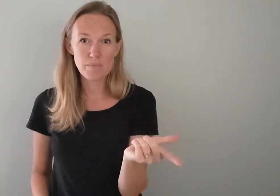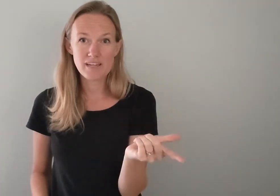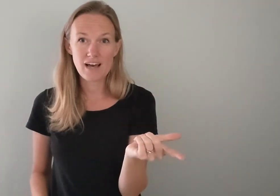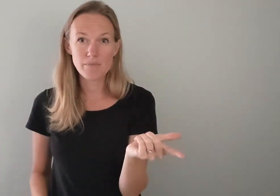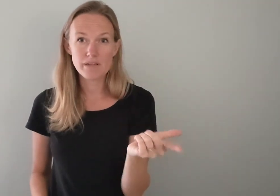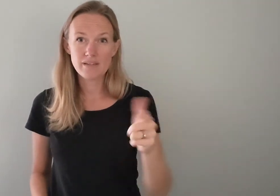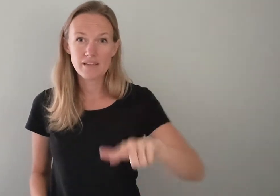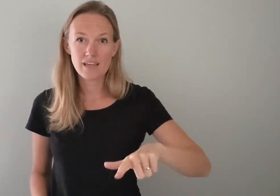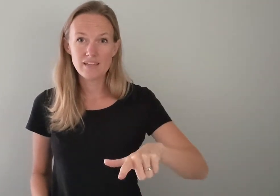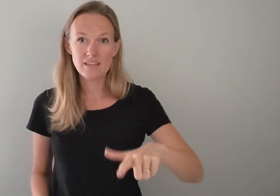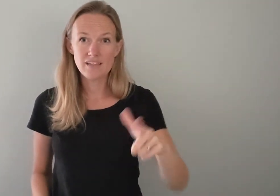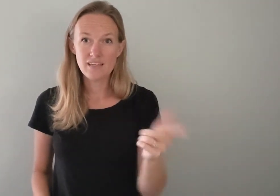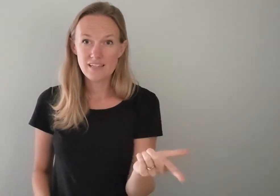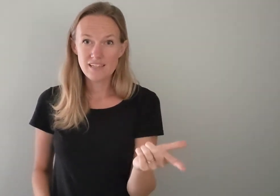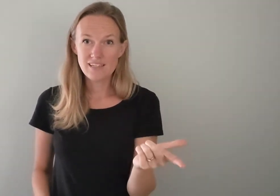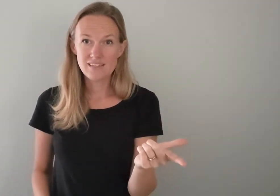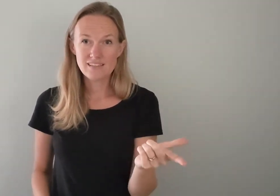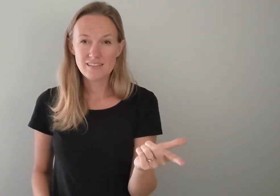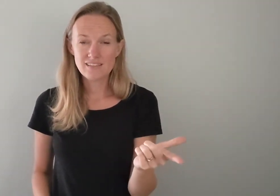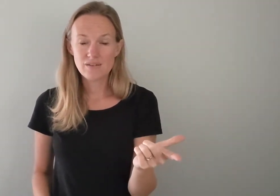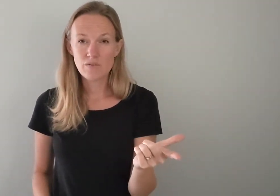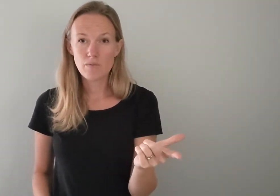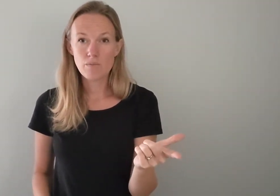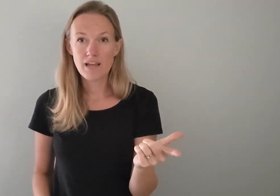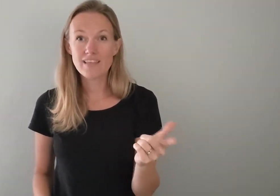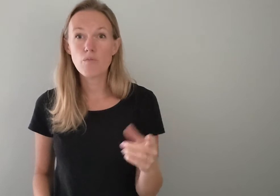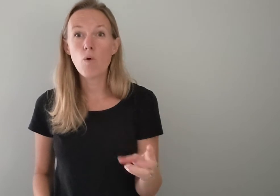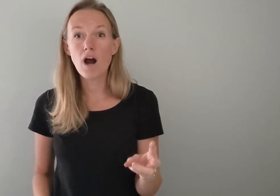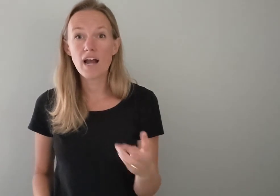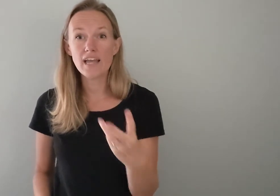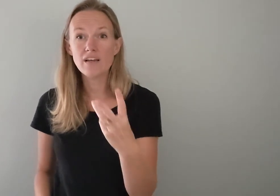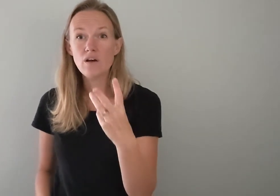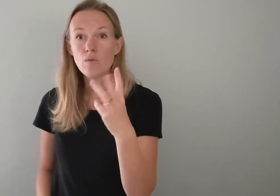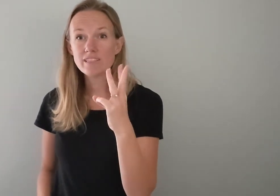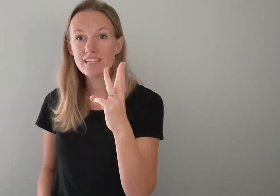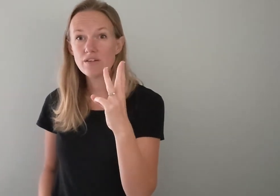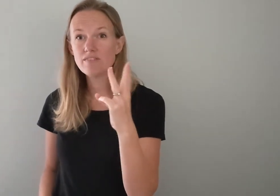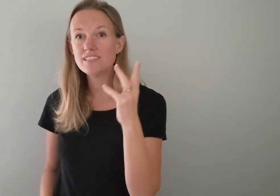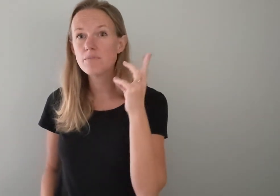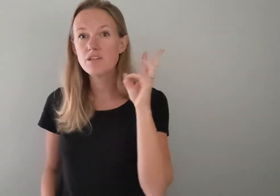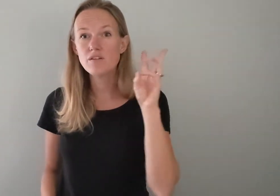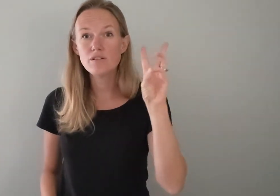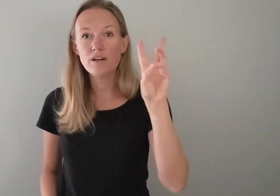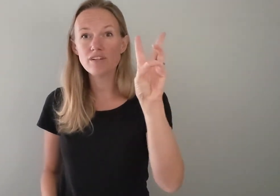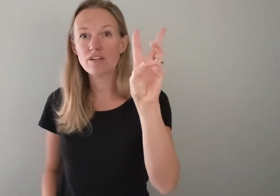it up. Okay and then wine once again you have a w you have your